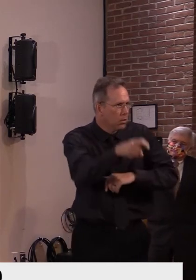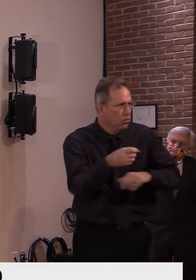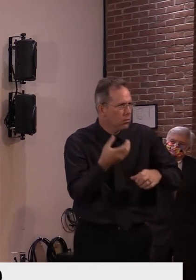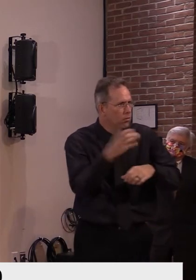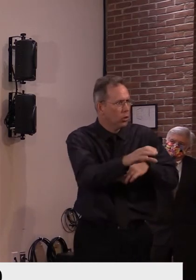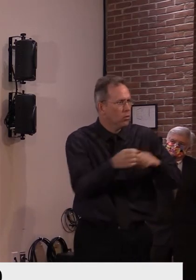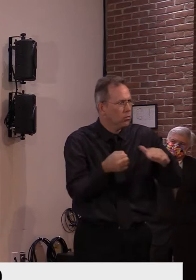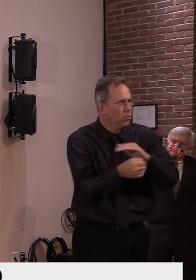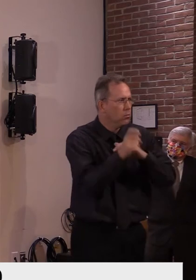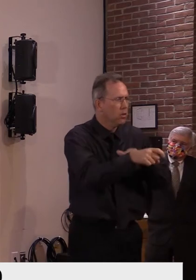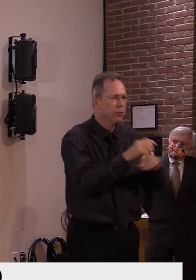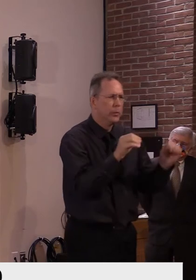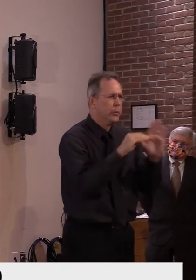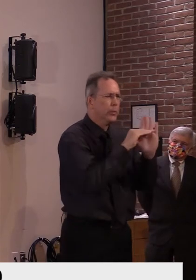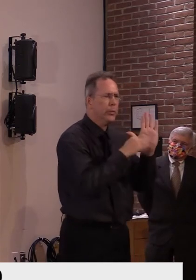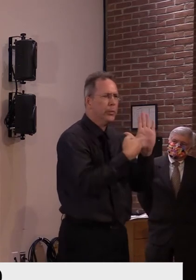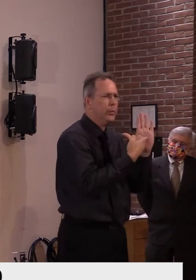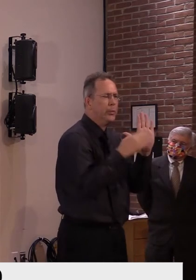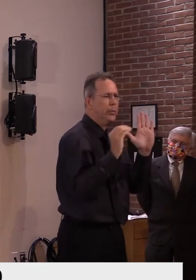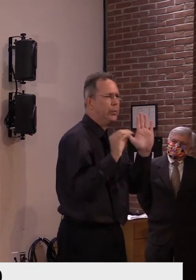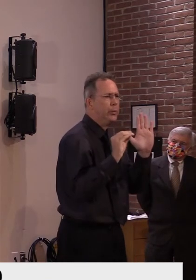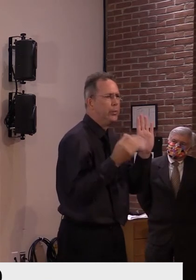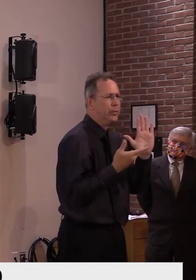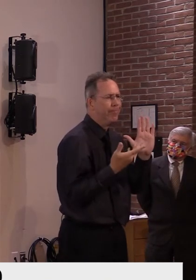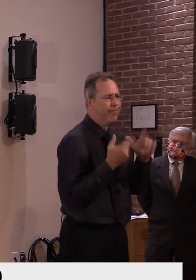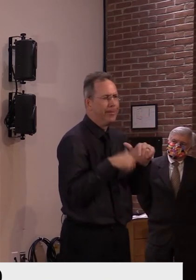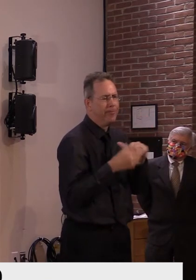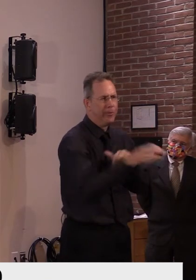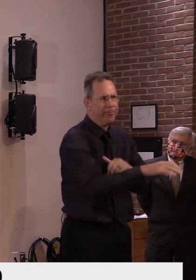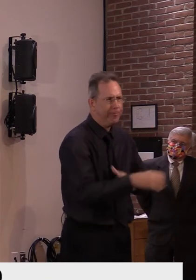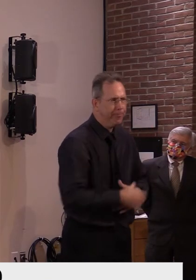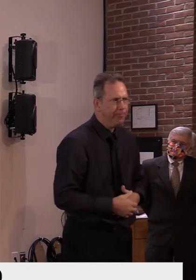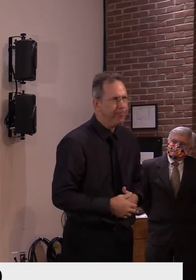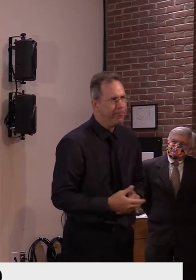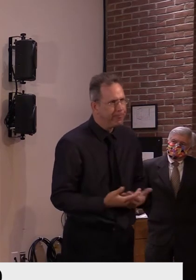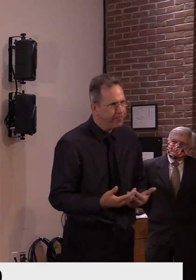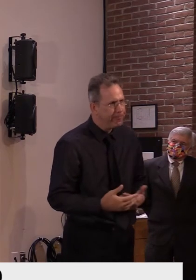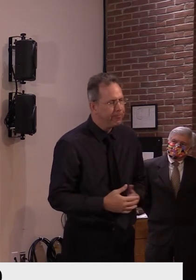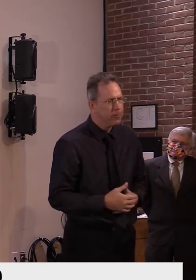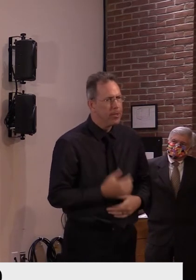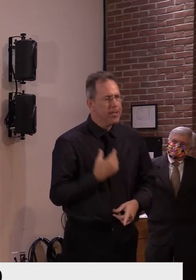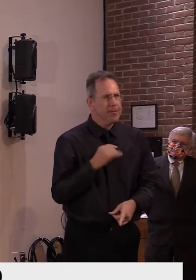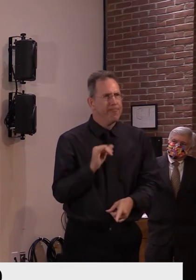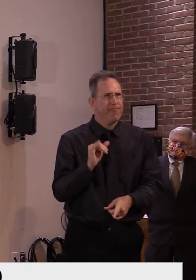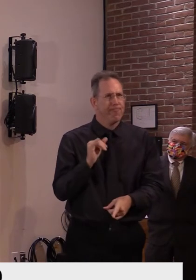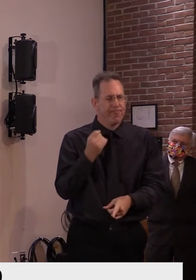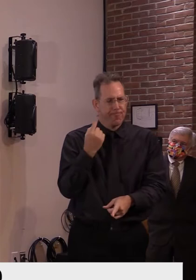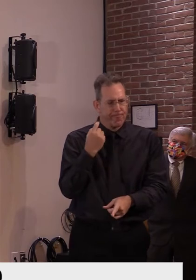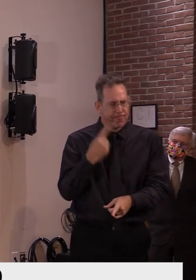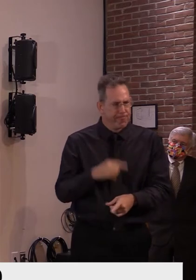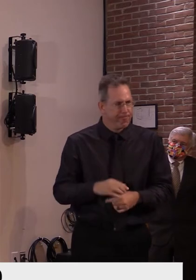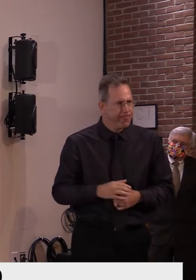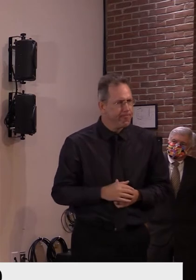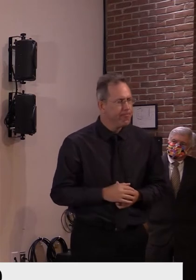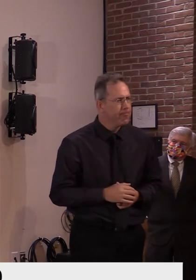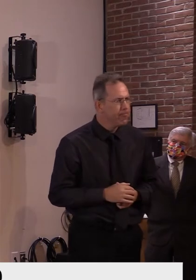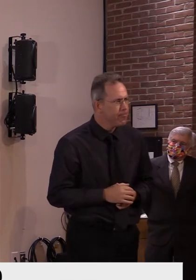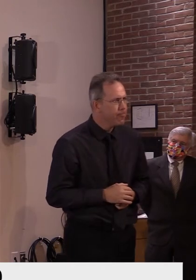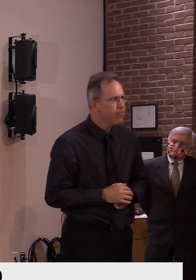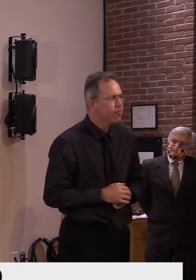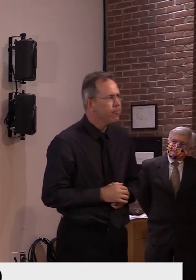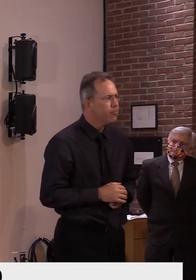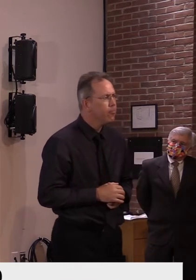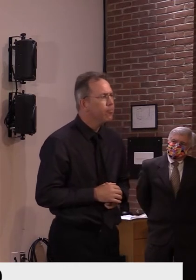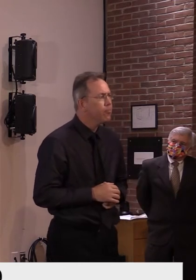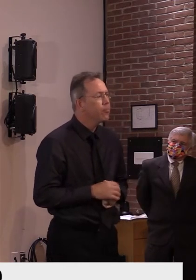I do know that, um, there are opportunities for, um, the teams and their,